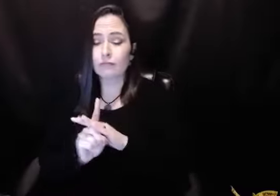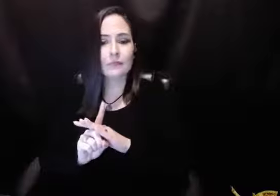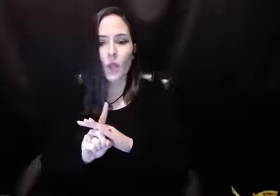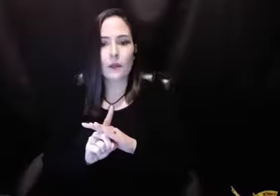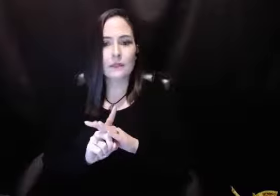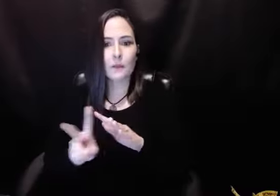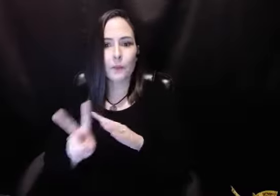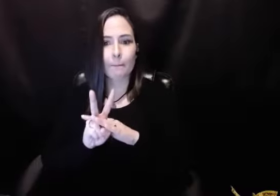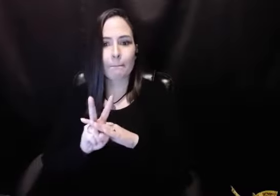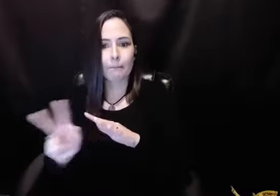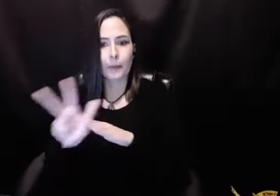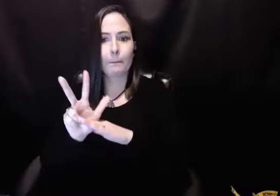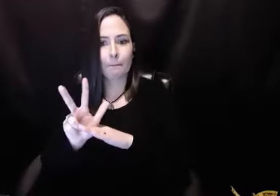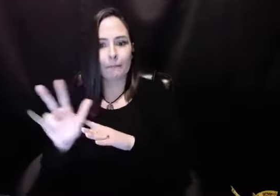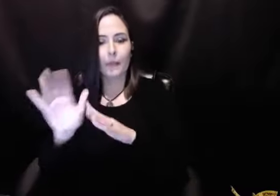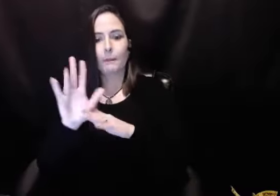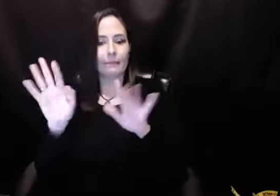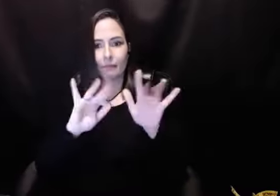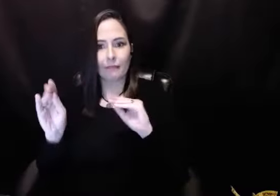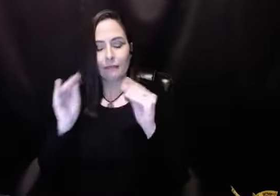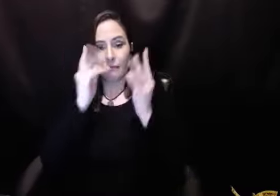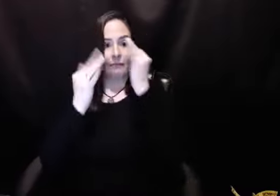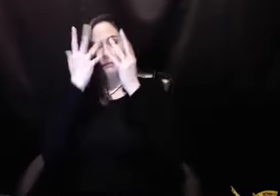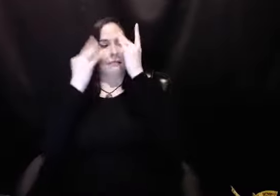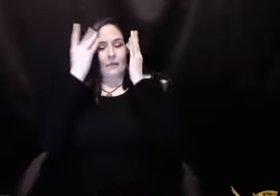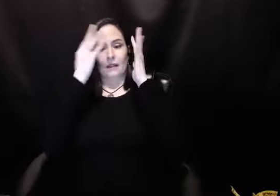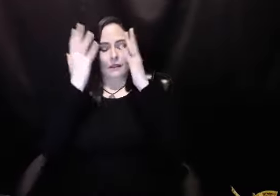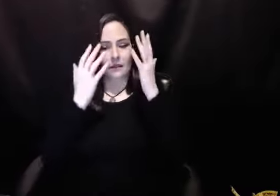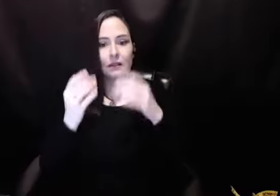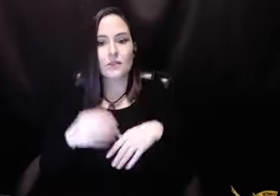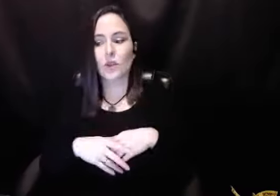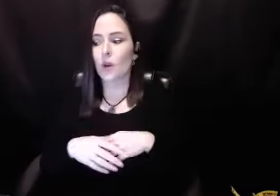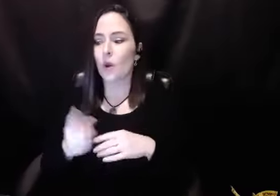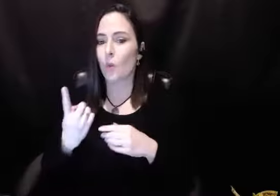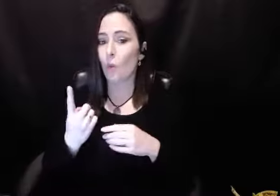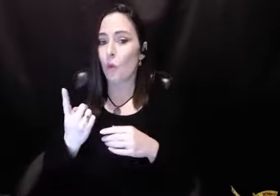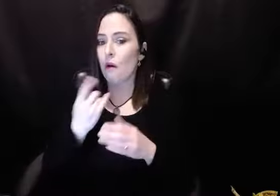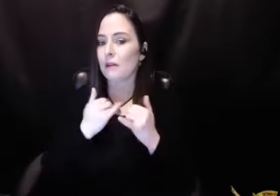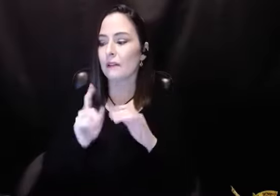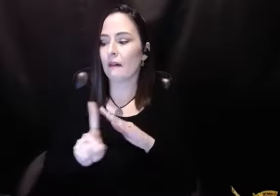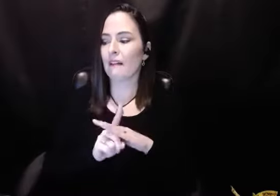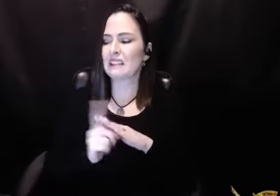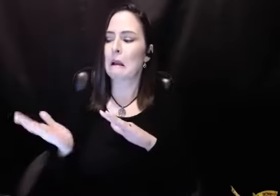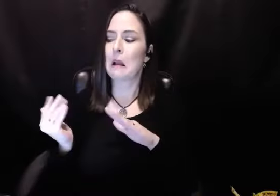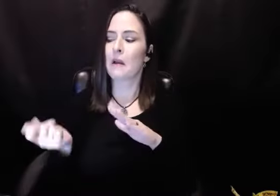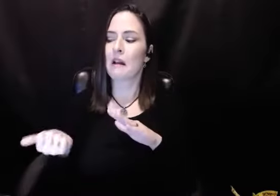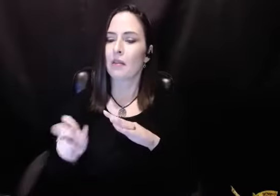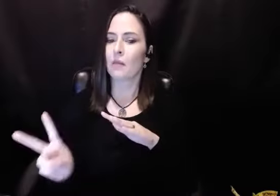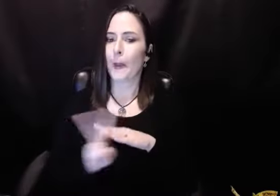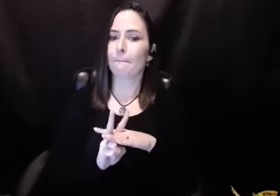game. And you don't do this, then here's this, this, and this. They like to play with one another. And so one defect will call